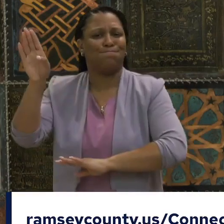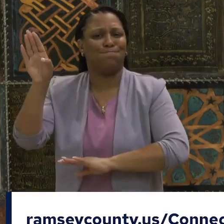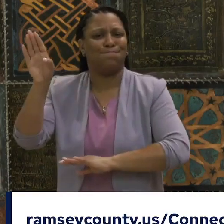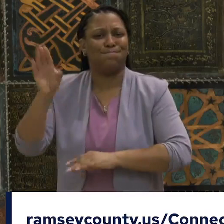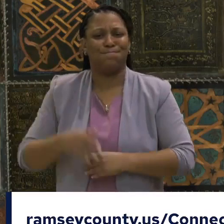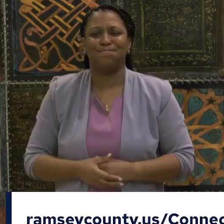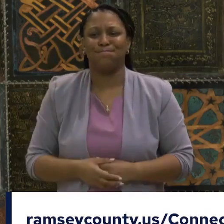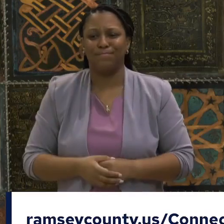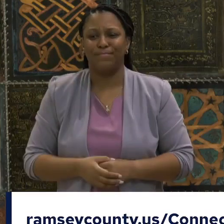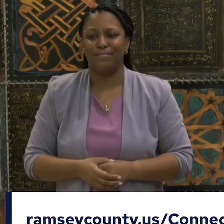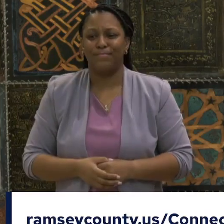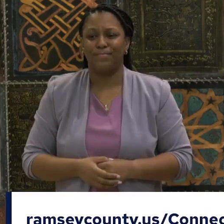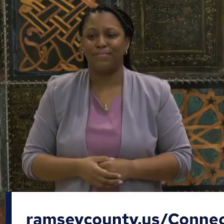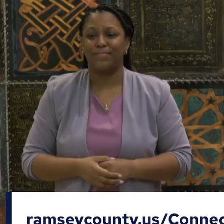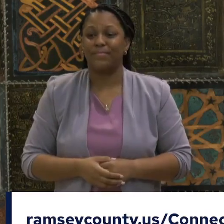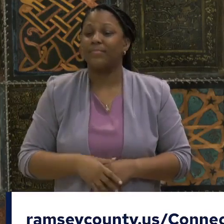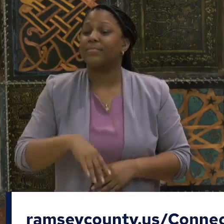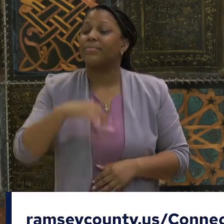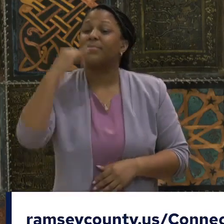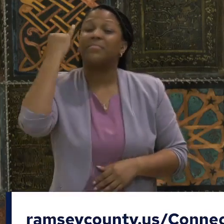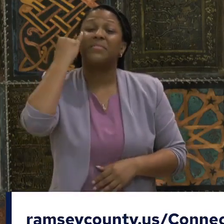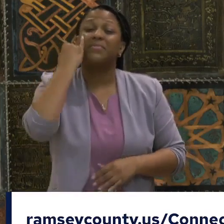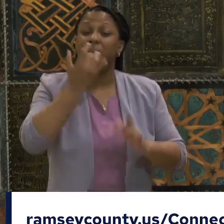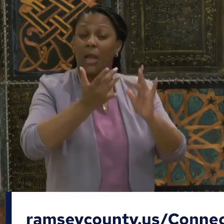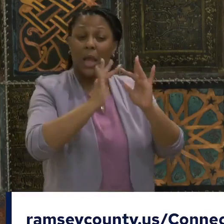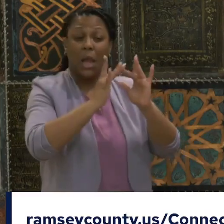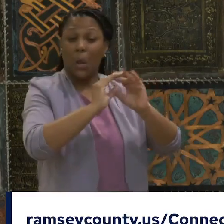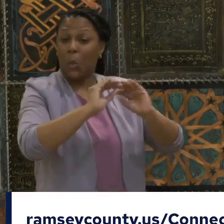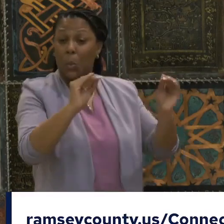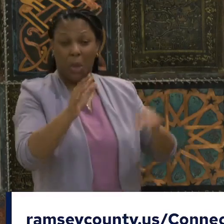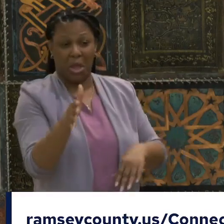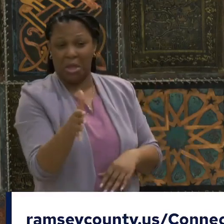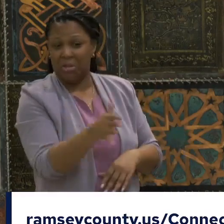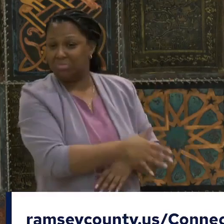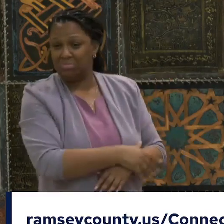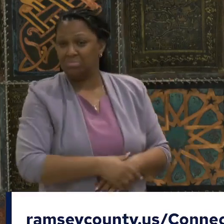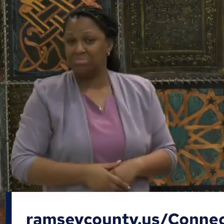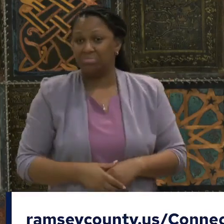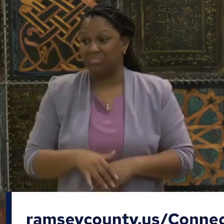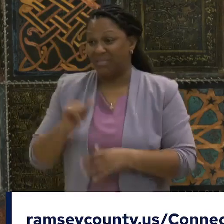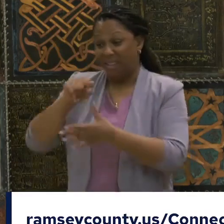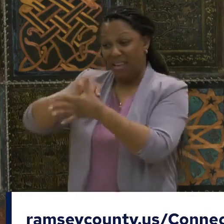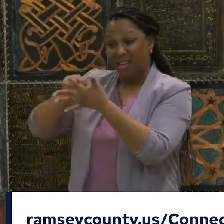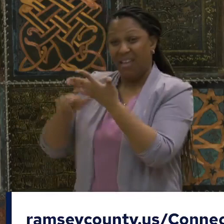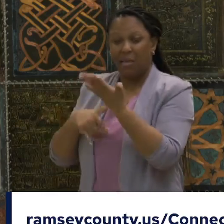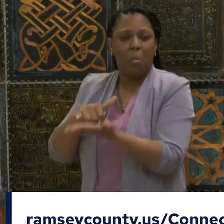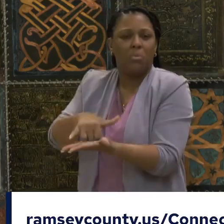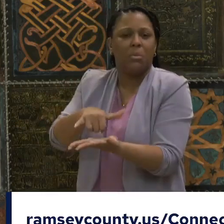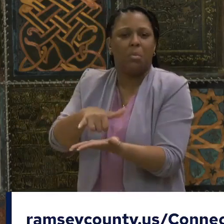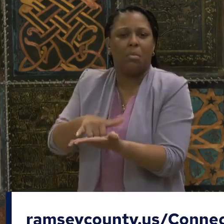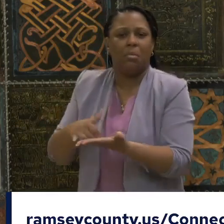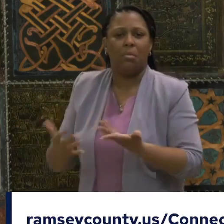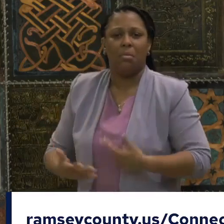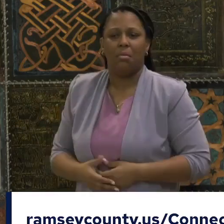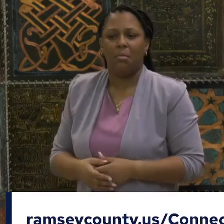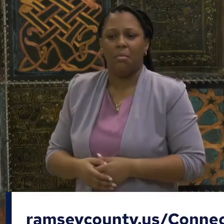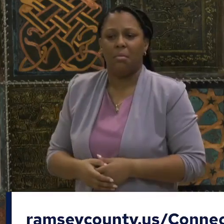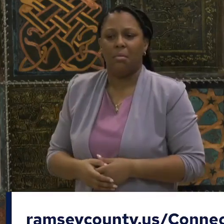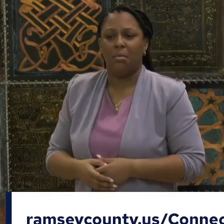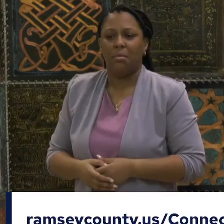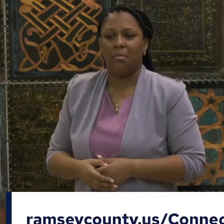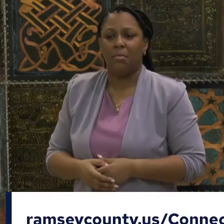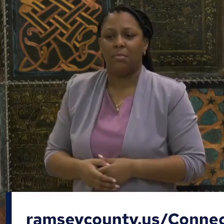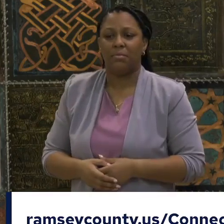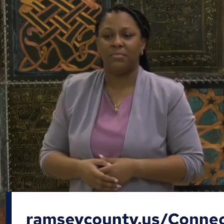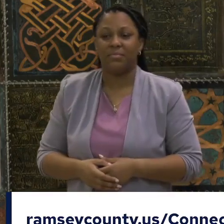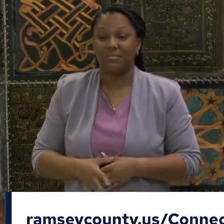And as all of the speakers before me said, not everybody has it. And the resources